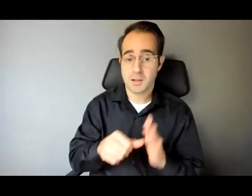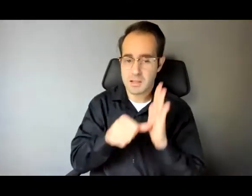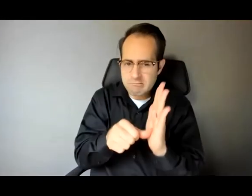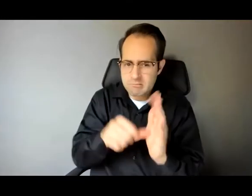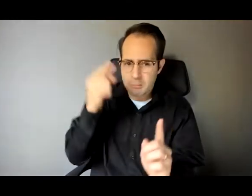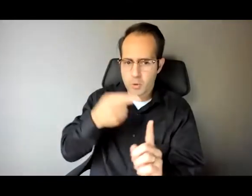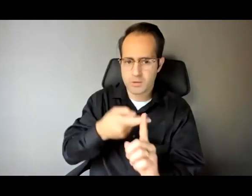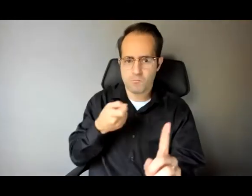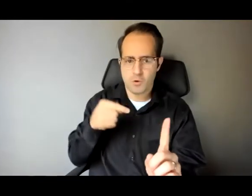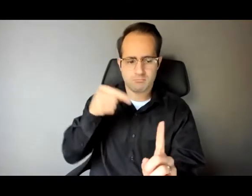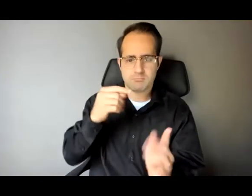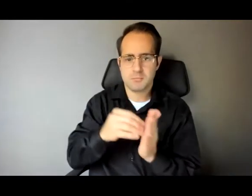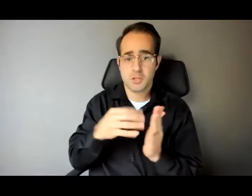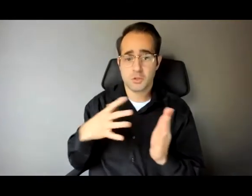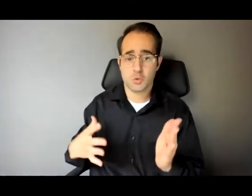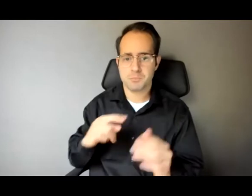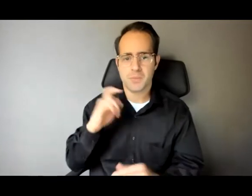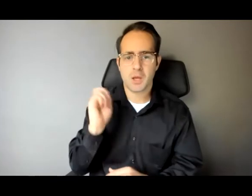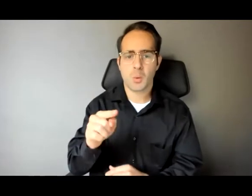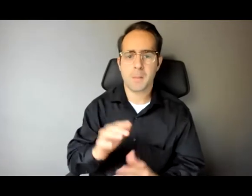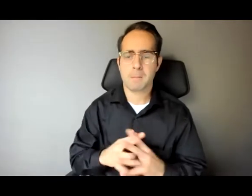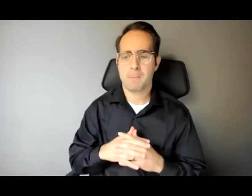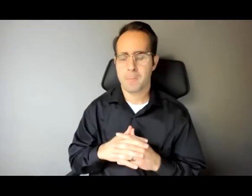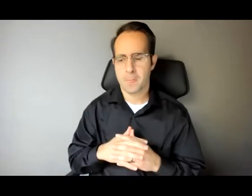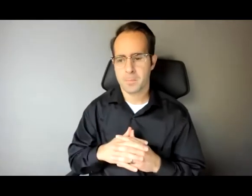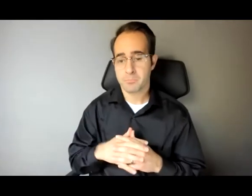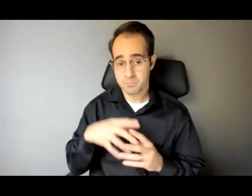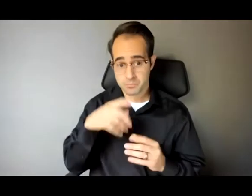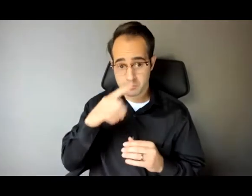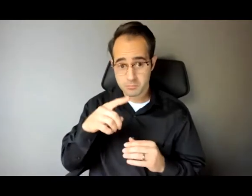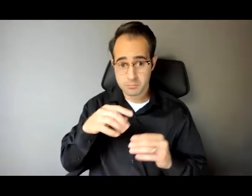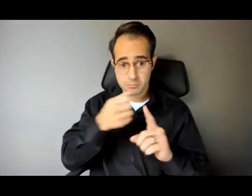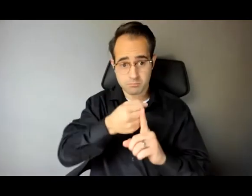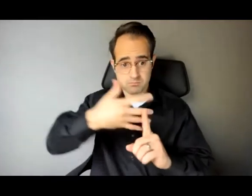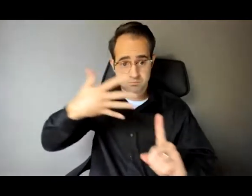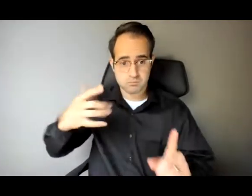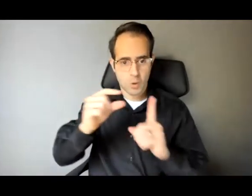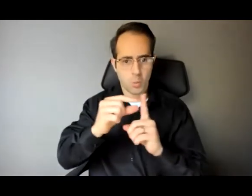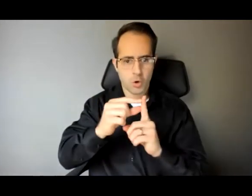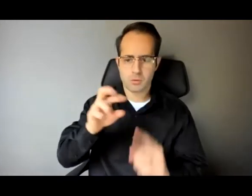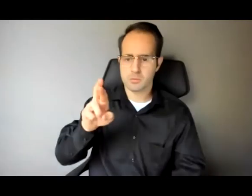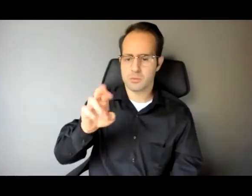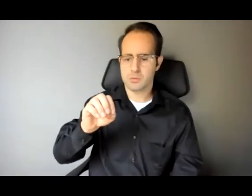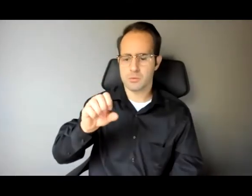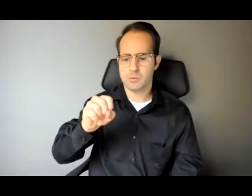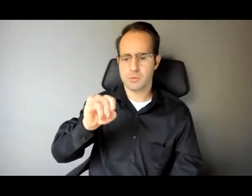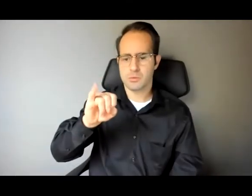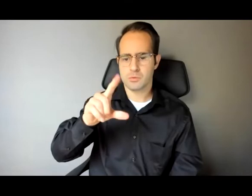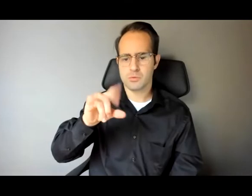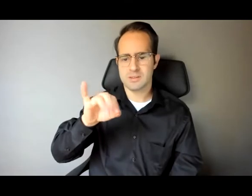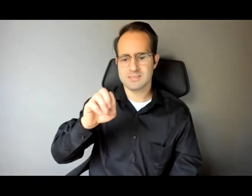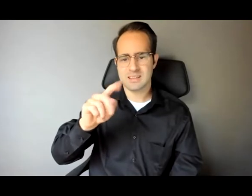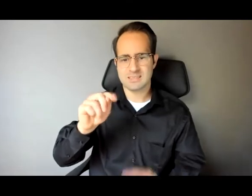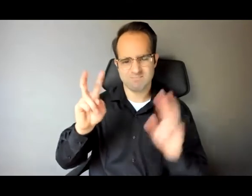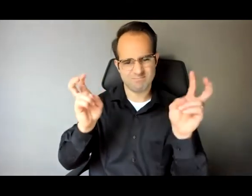the question is can you touch upon the word you used quote resilient end quote. Where were you mentally during